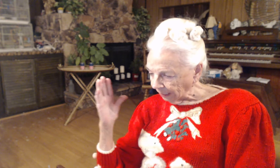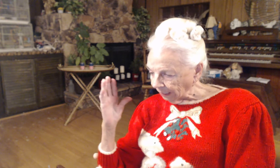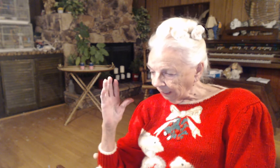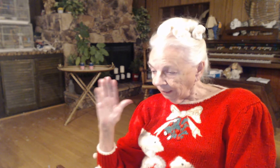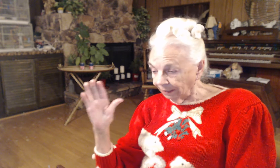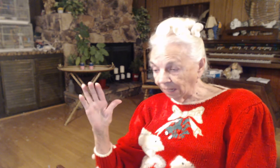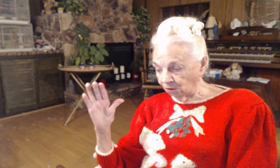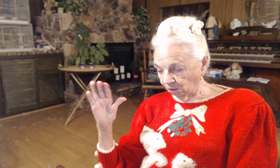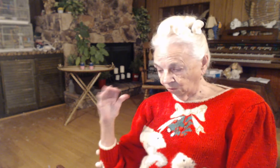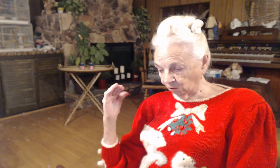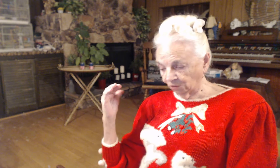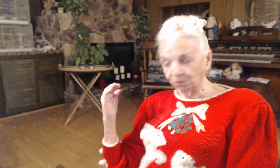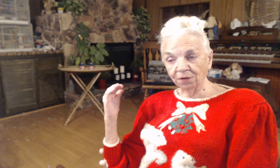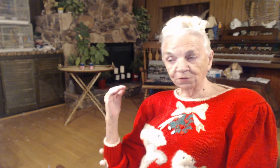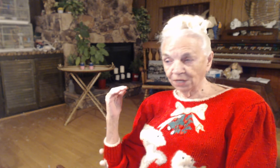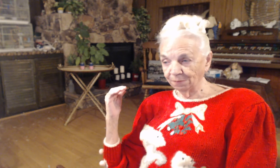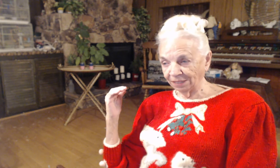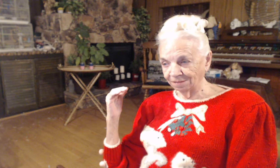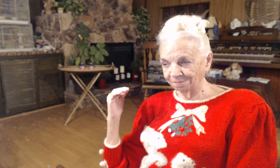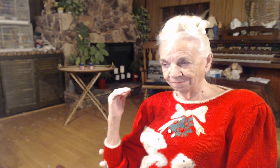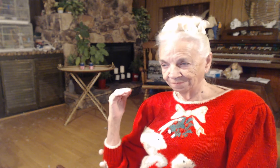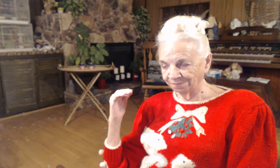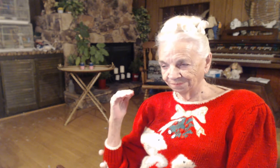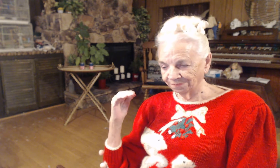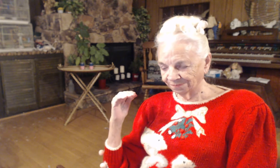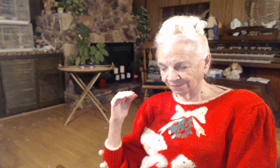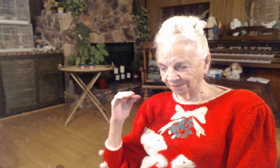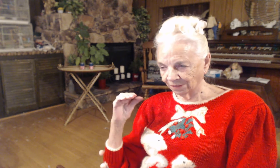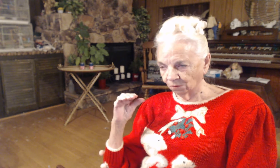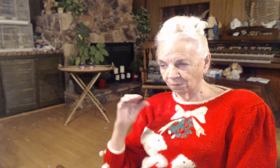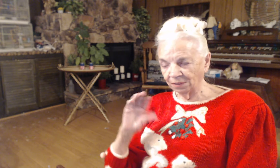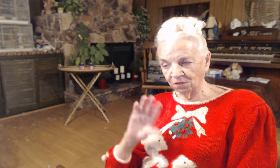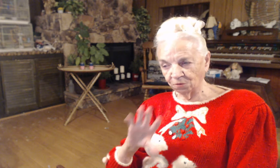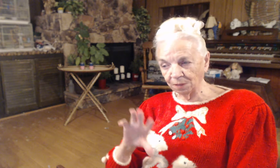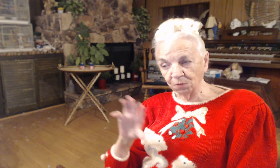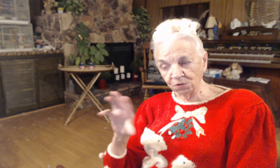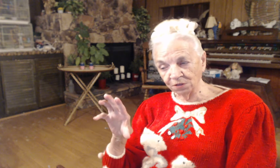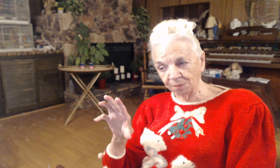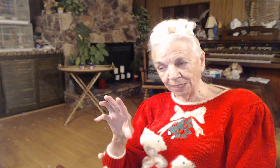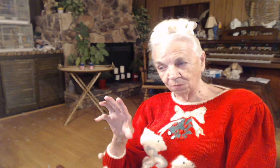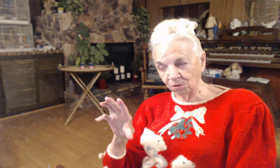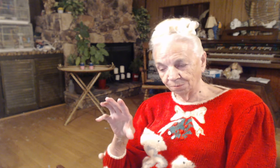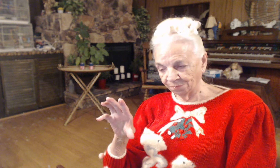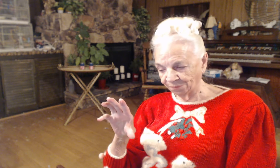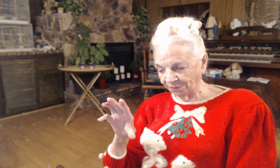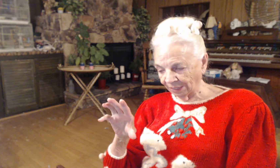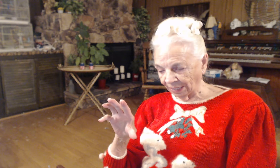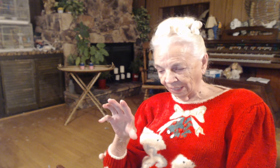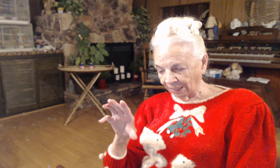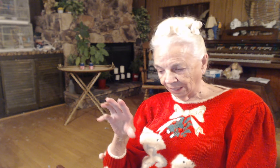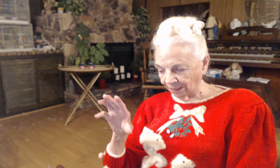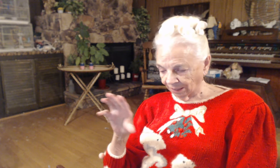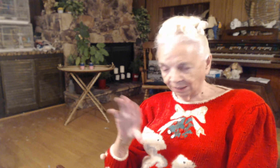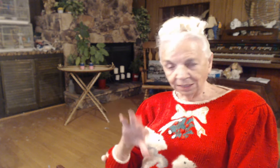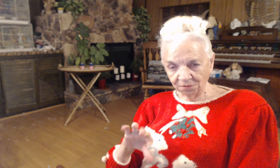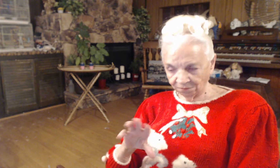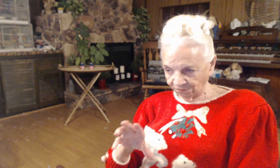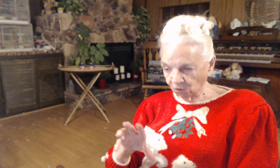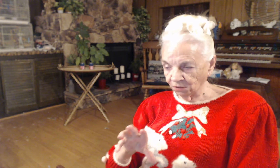Now, we're going to another topic. We've been to three books of the Bible that has told us